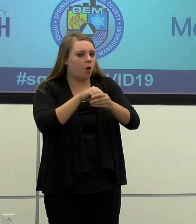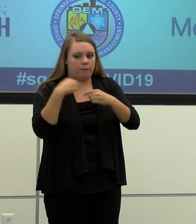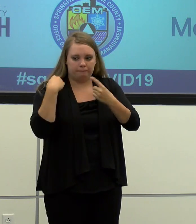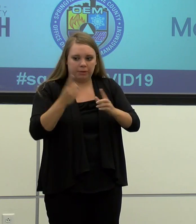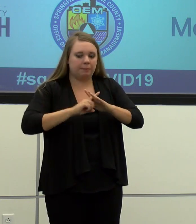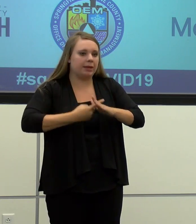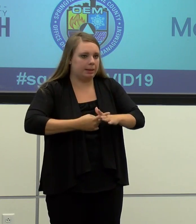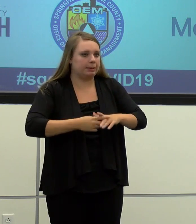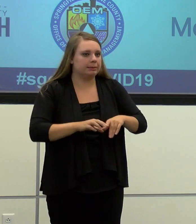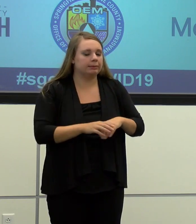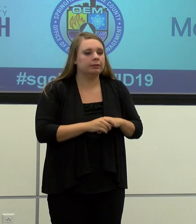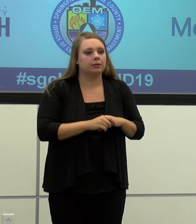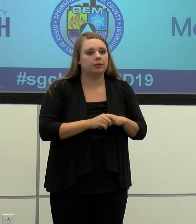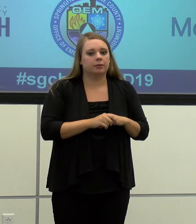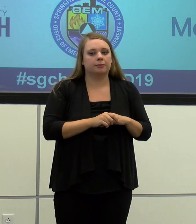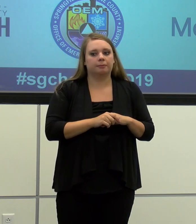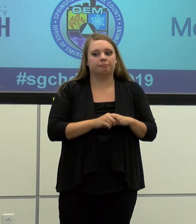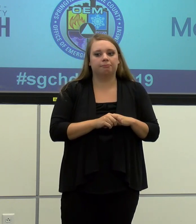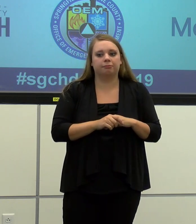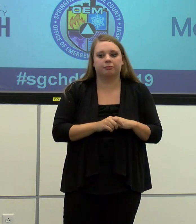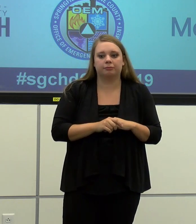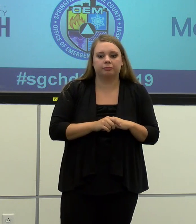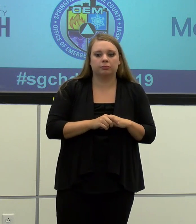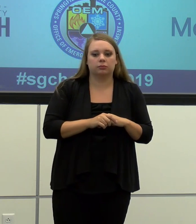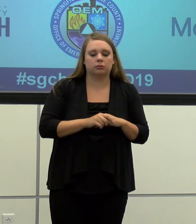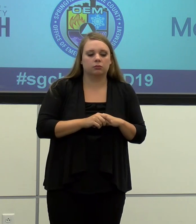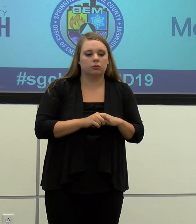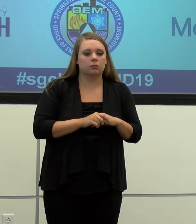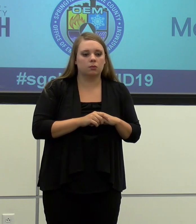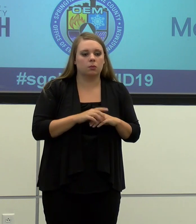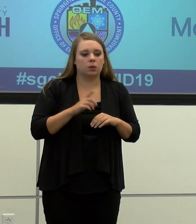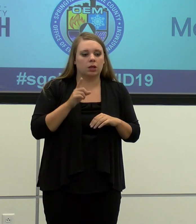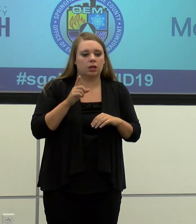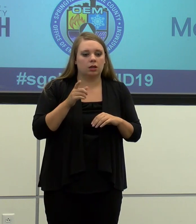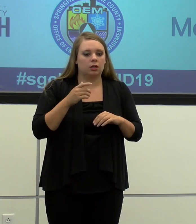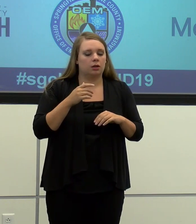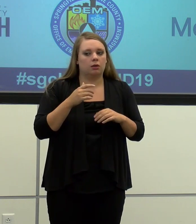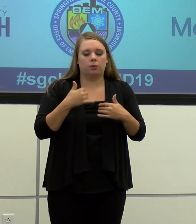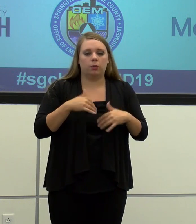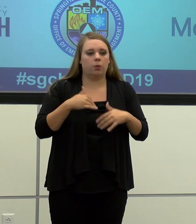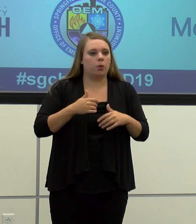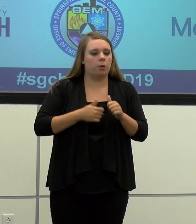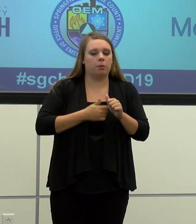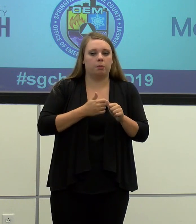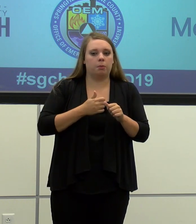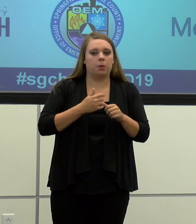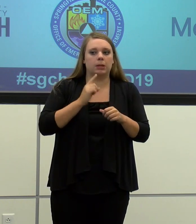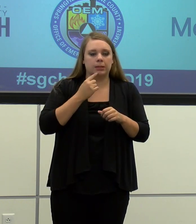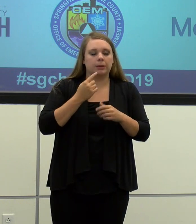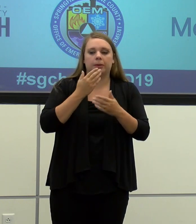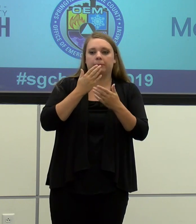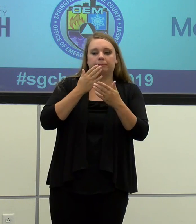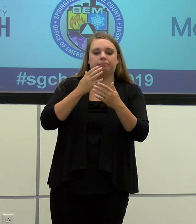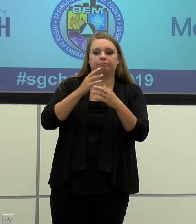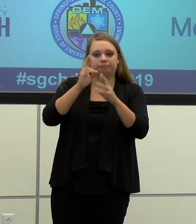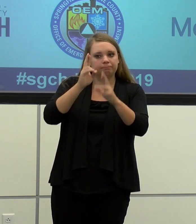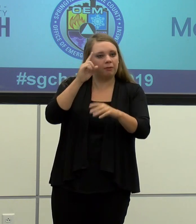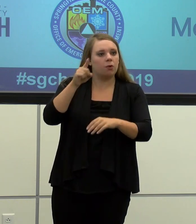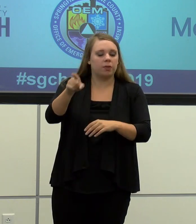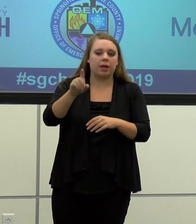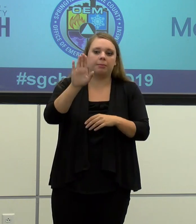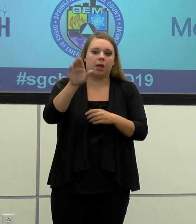beginning. So, uh, they've got, uh, my, uh, most sincere admiration for the approach that they've taken.